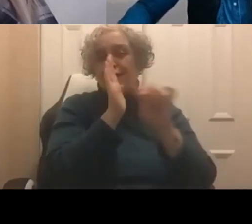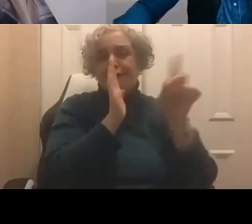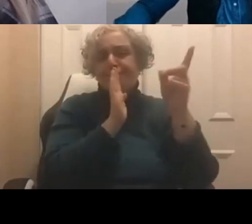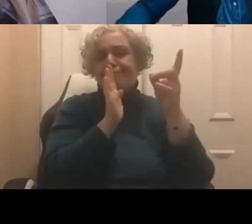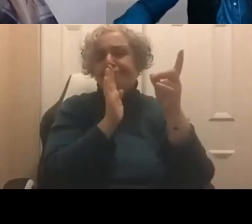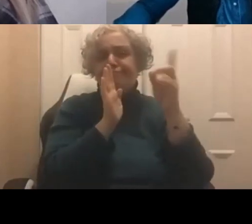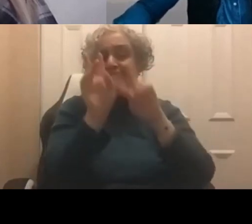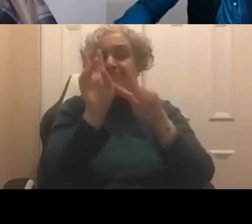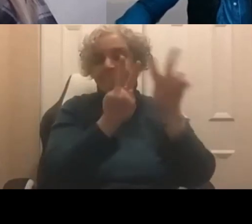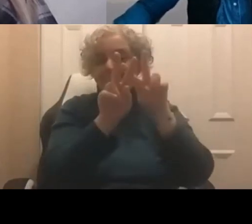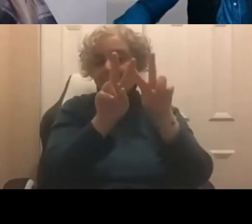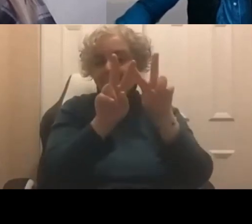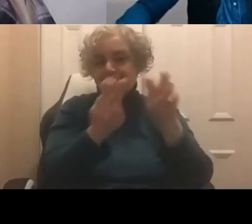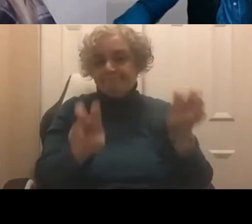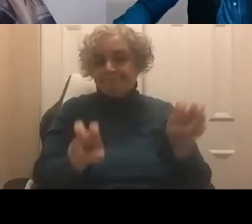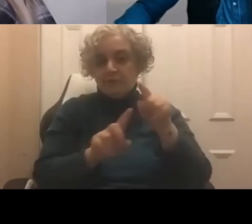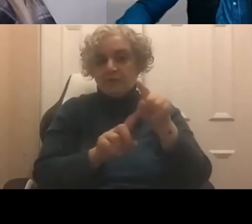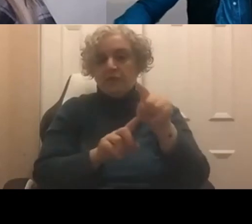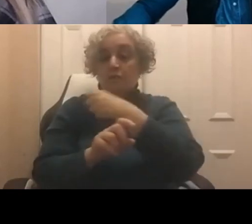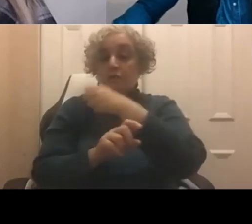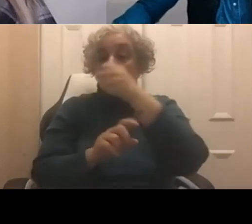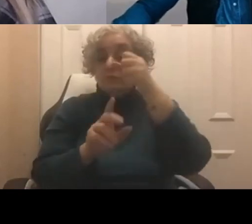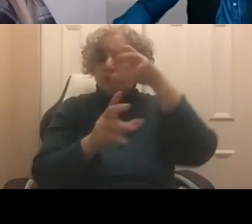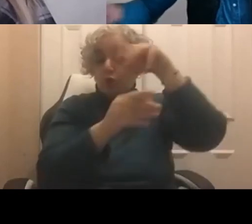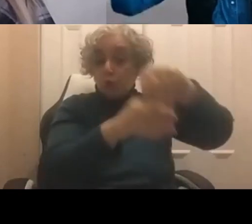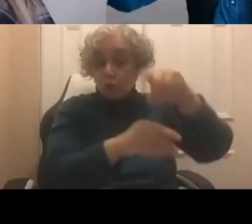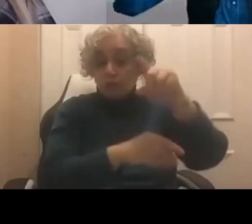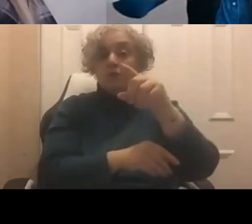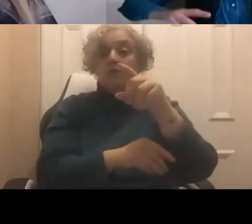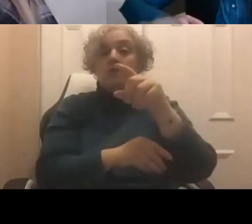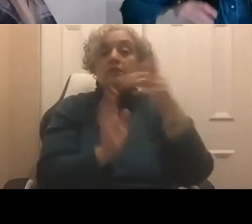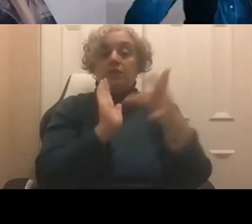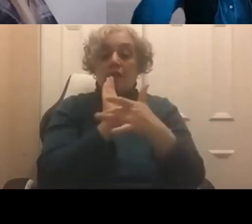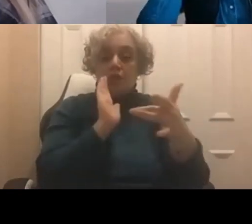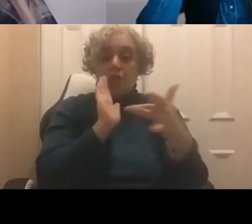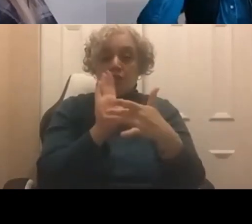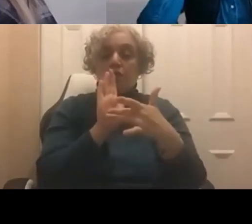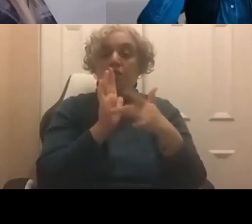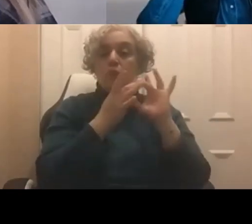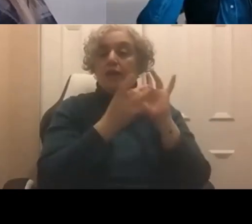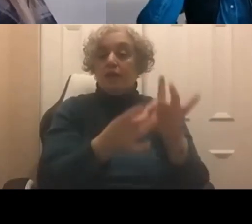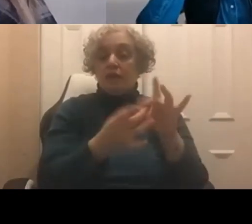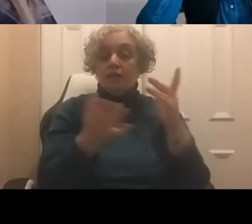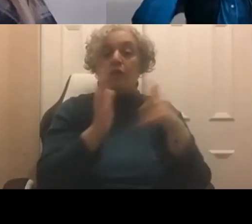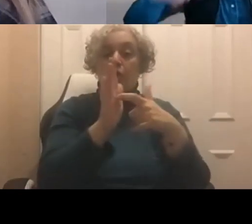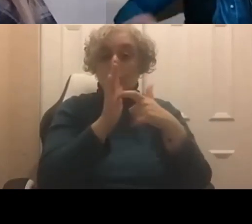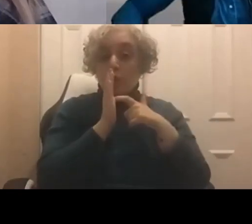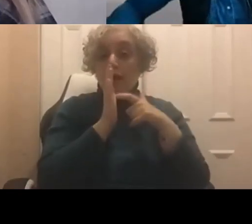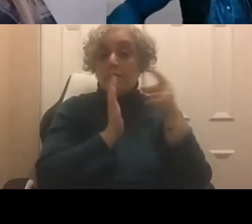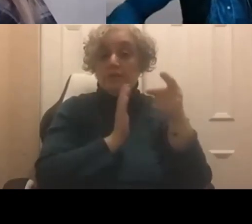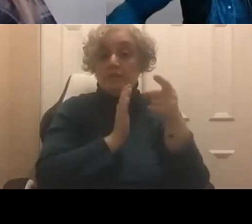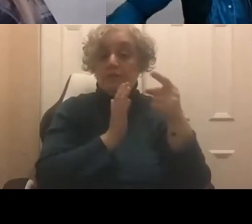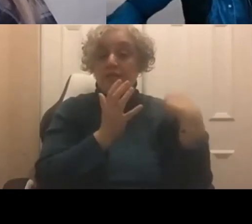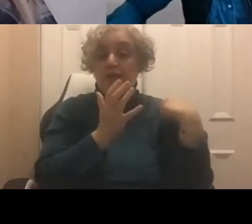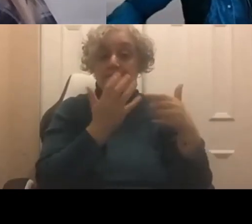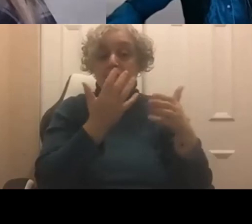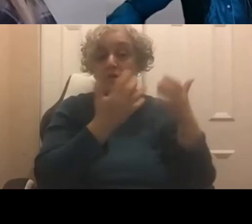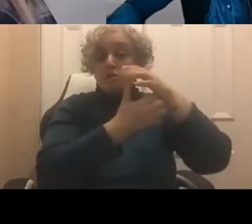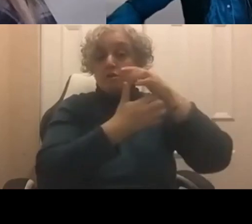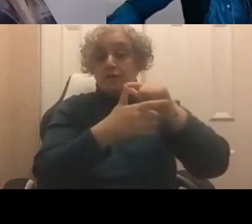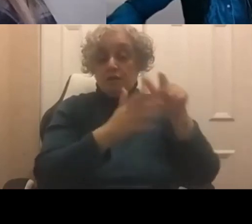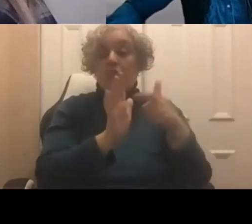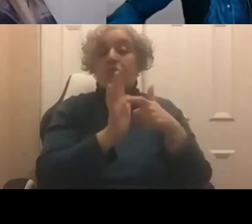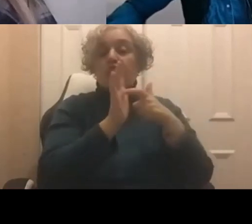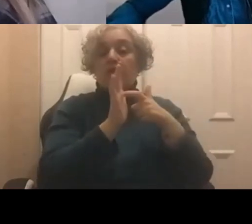companies are going to procure these technologies based on a number of requirements they have. But